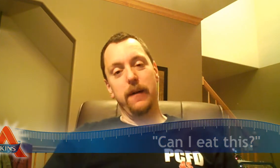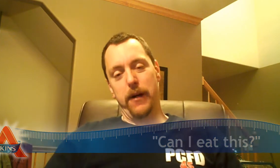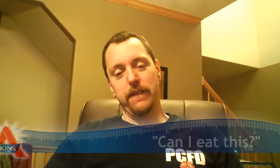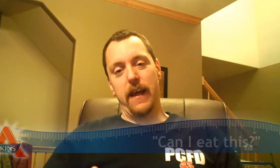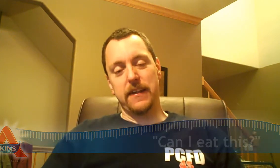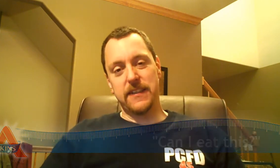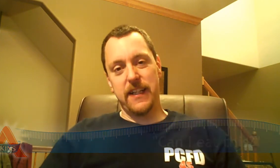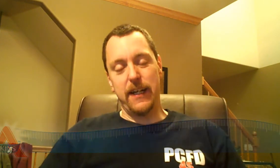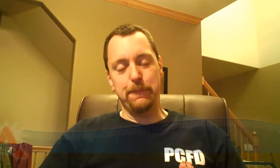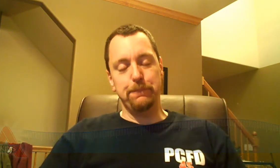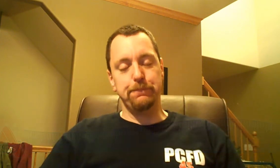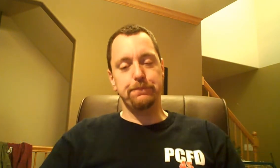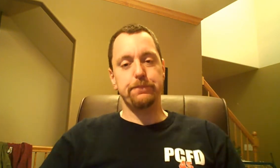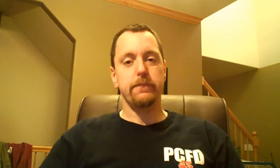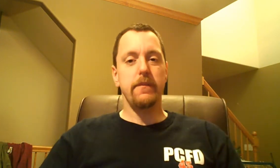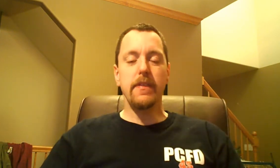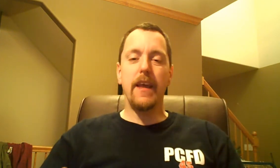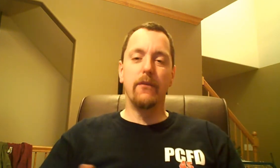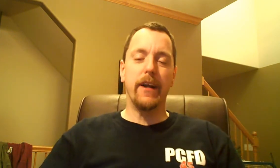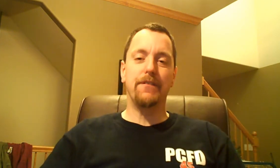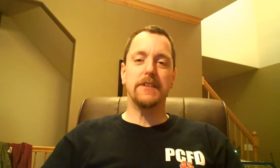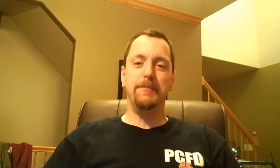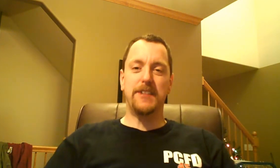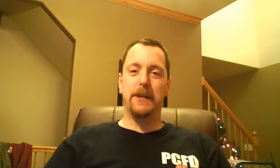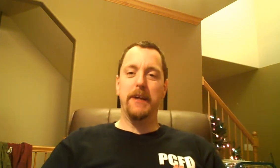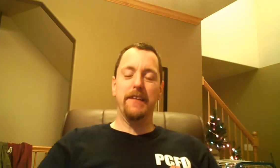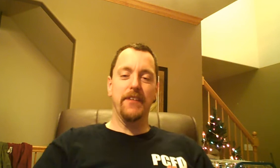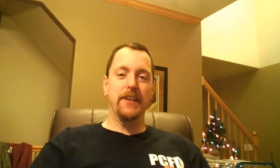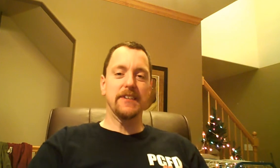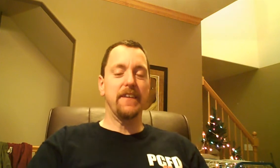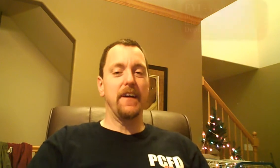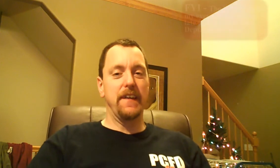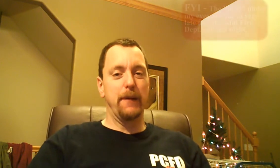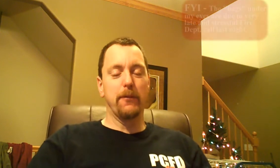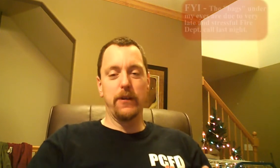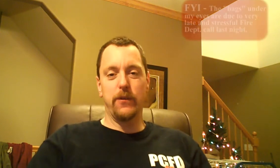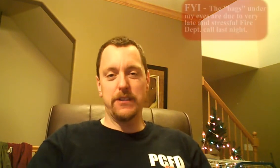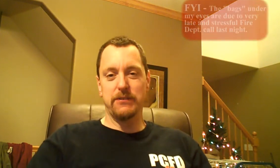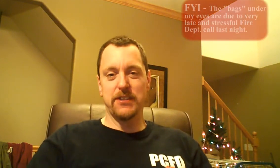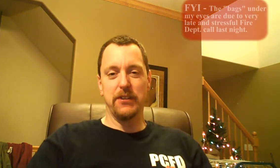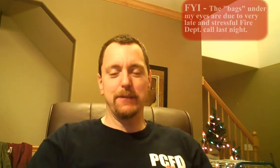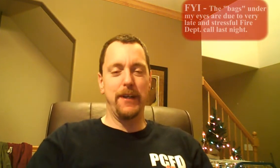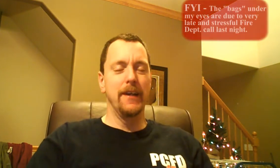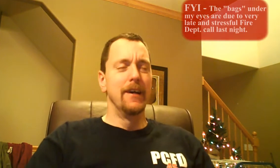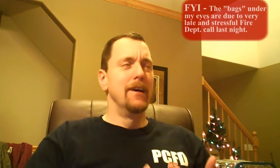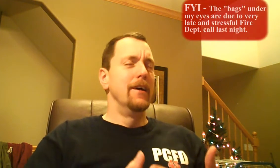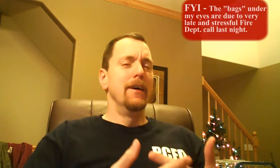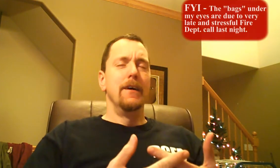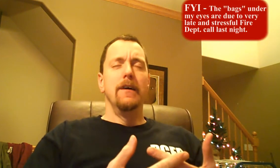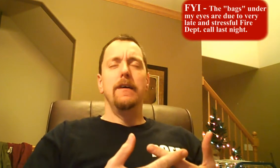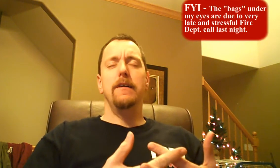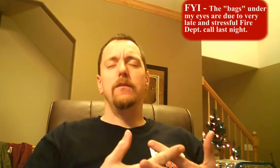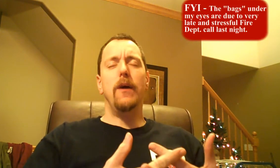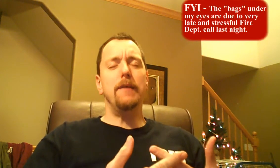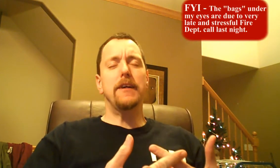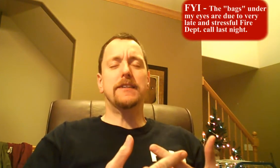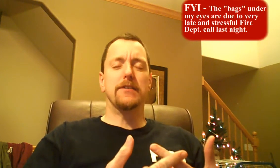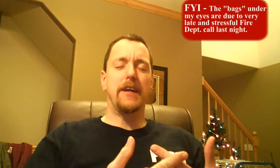about the Atkins diet. And when I first started making videos, I thought the number one question was going to be, why am I so